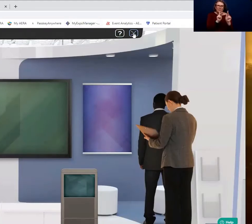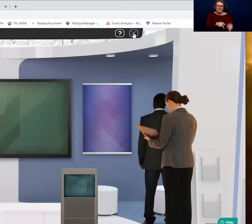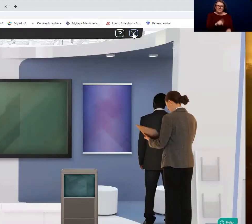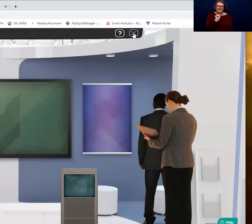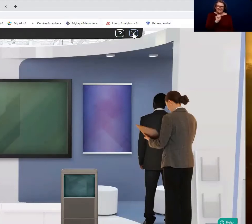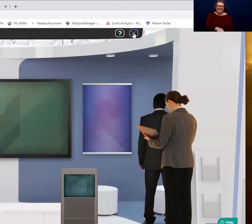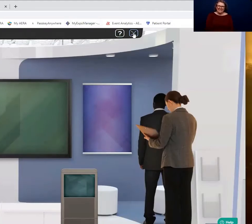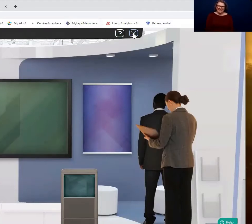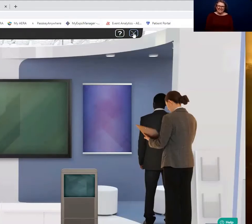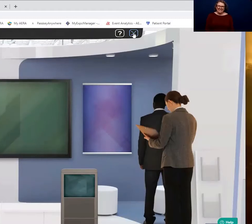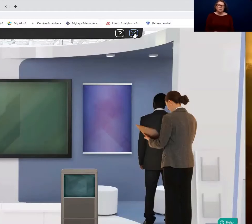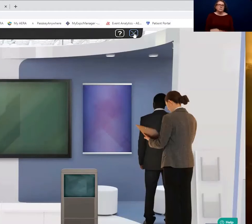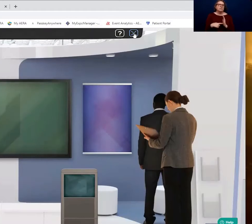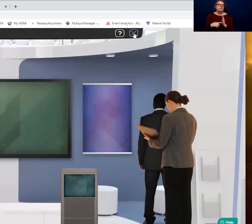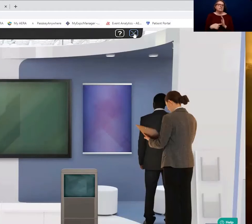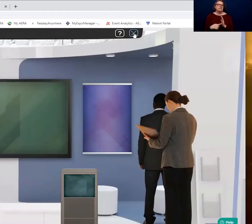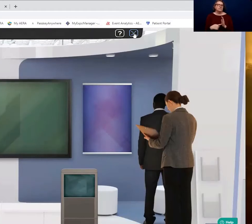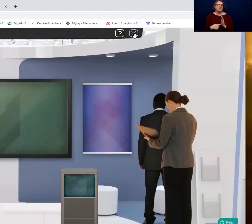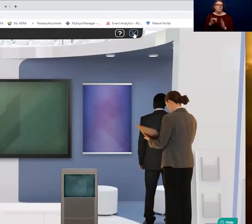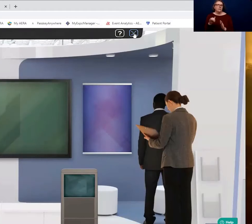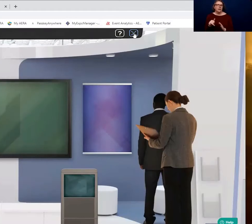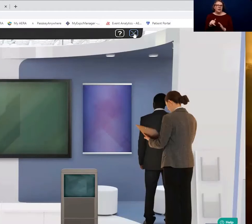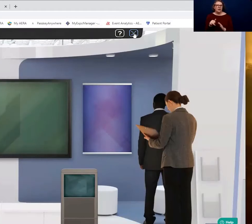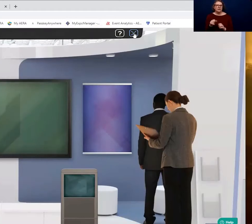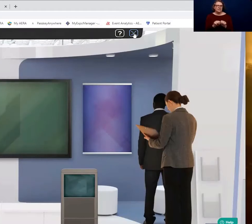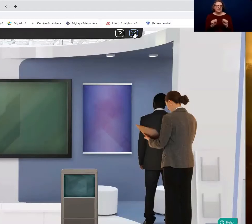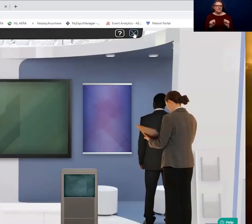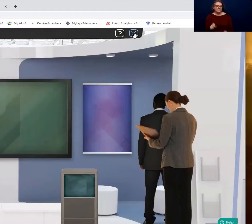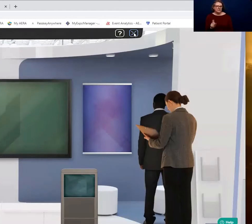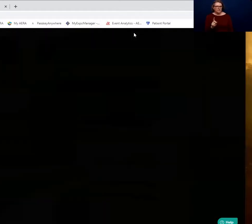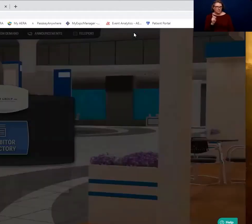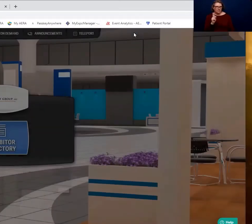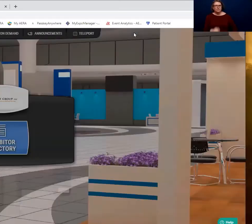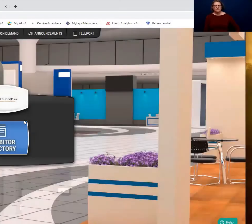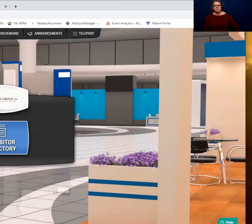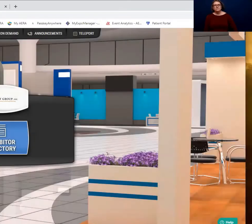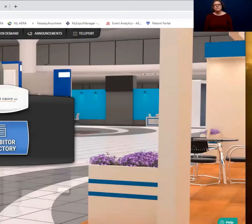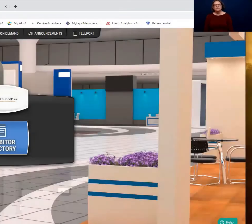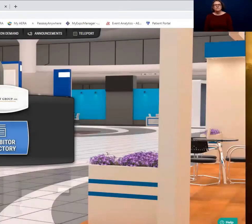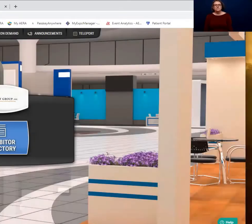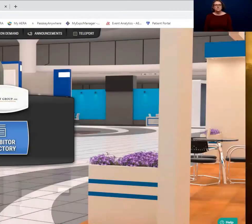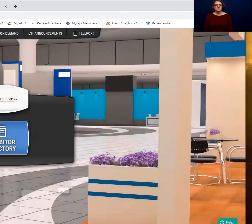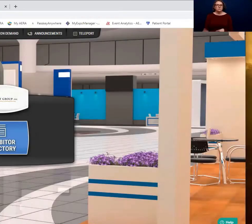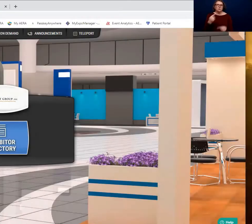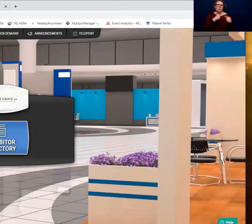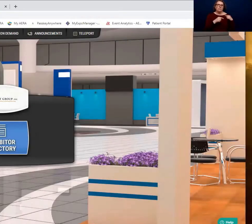going to demo that system for you right now. I'm going to go ahead and go back to